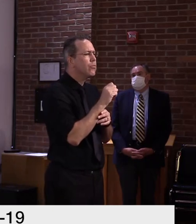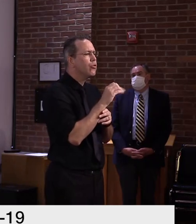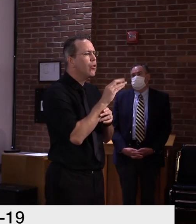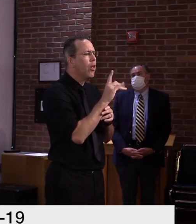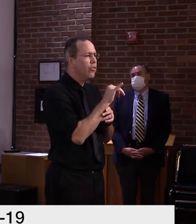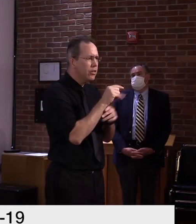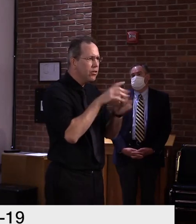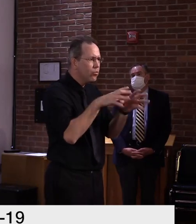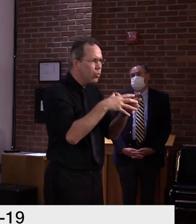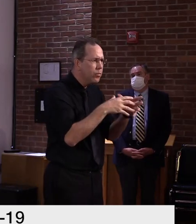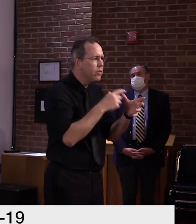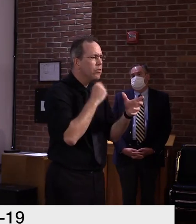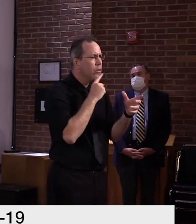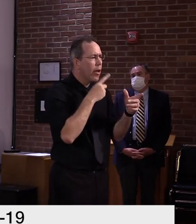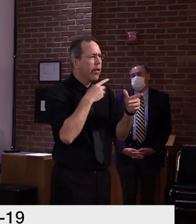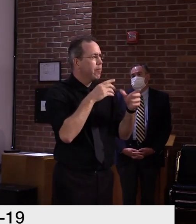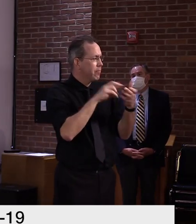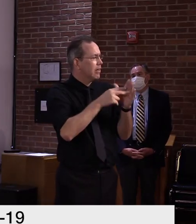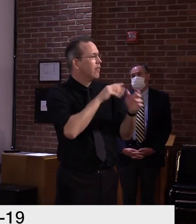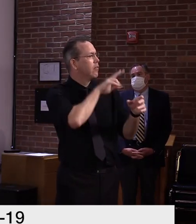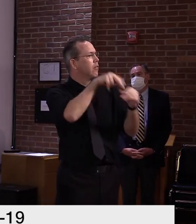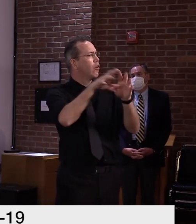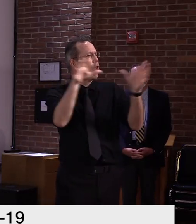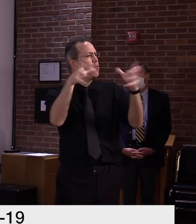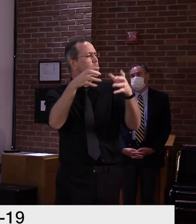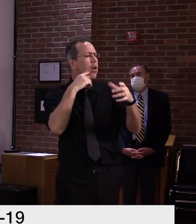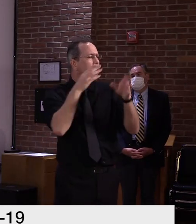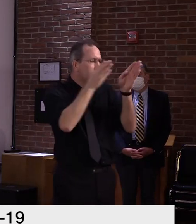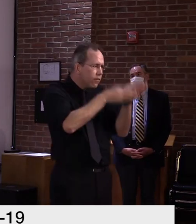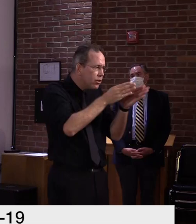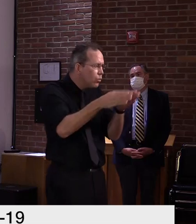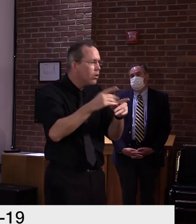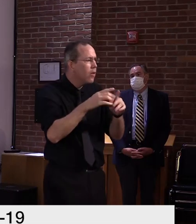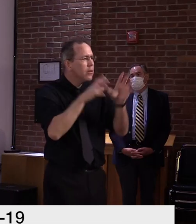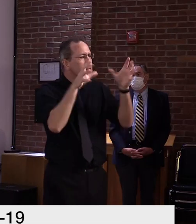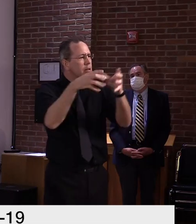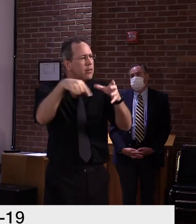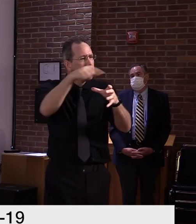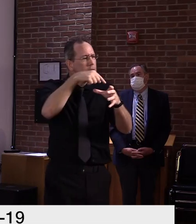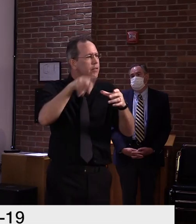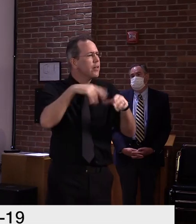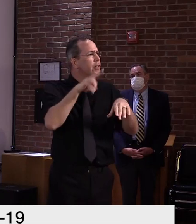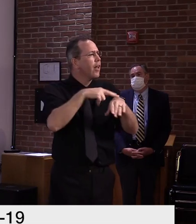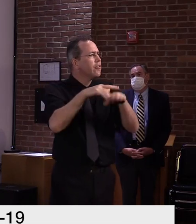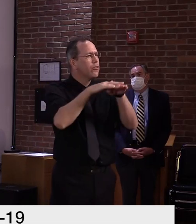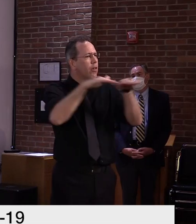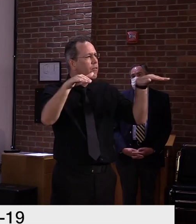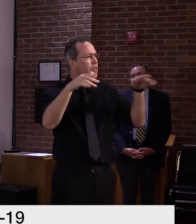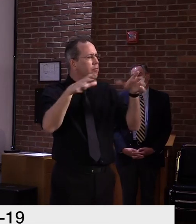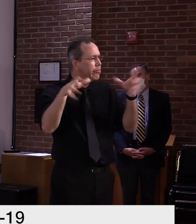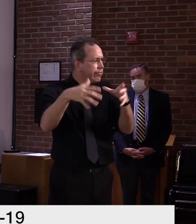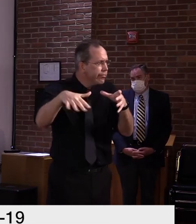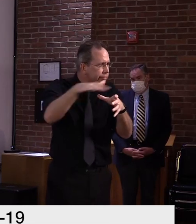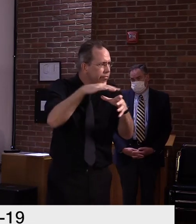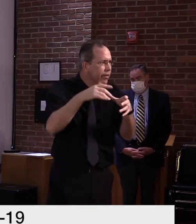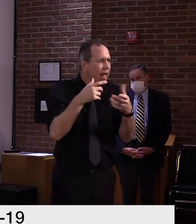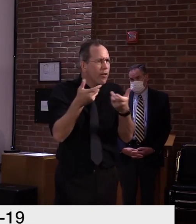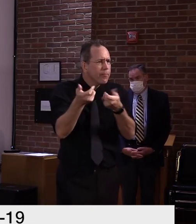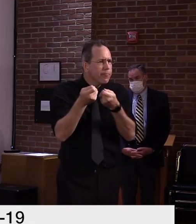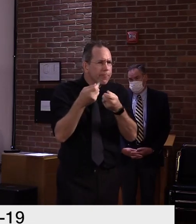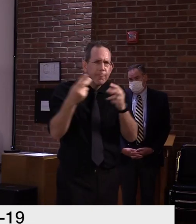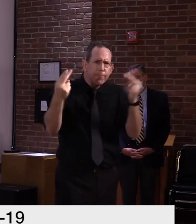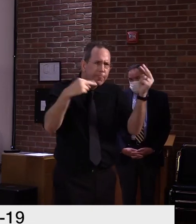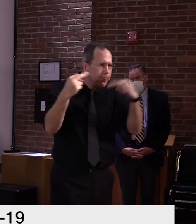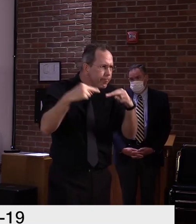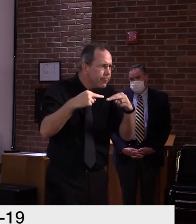Vermont residents, uh, and get Vermont data from that study. Uh, so the study that you're just, uh, quoting